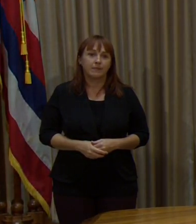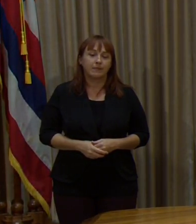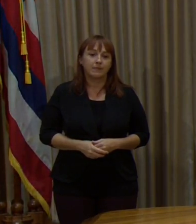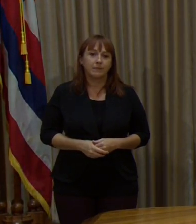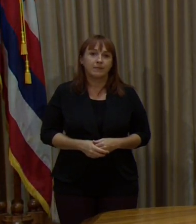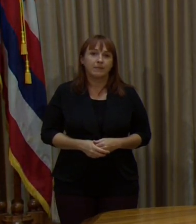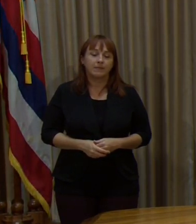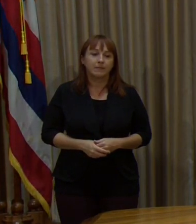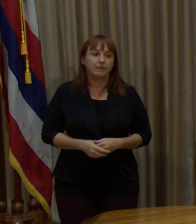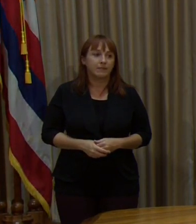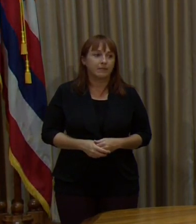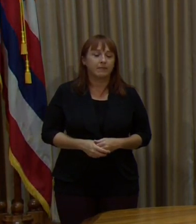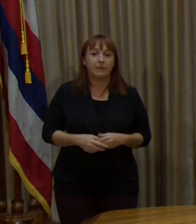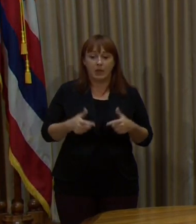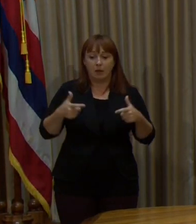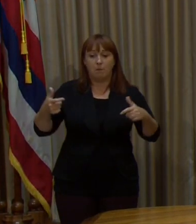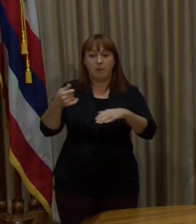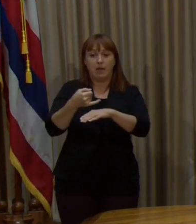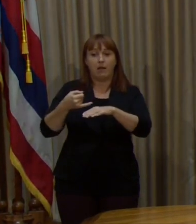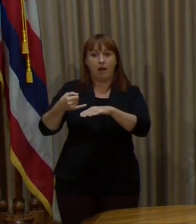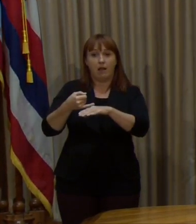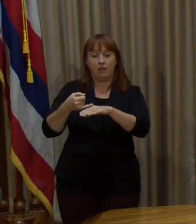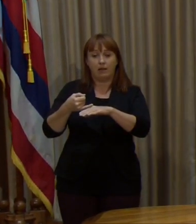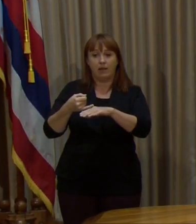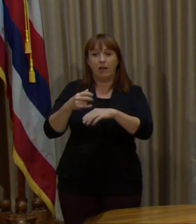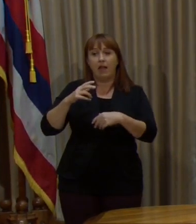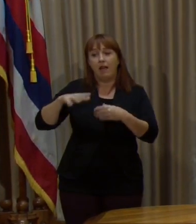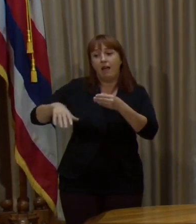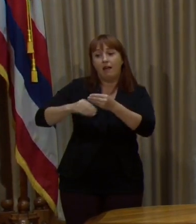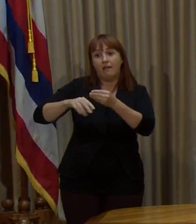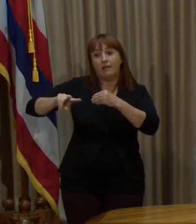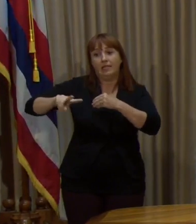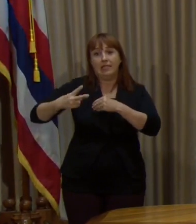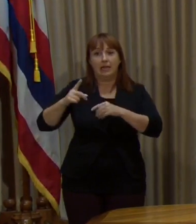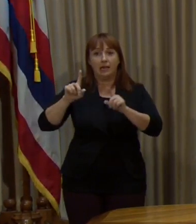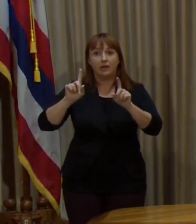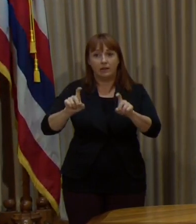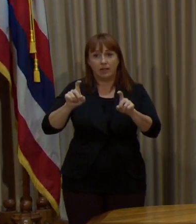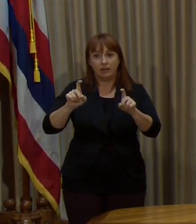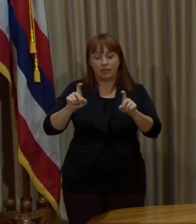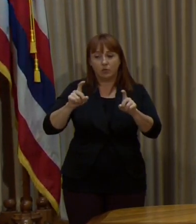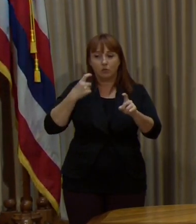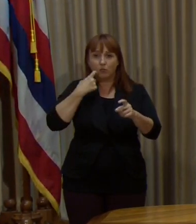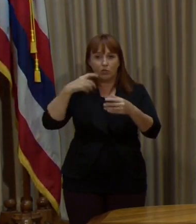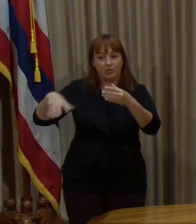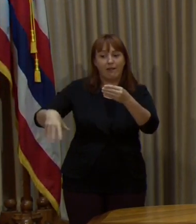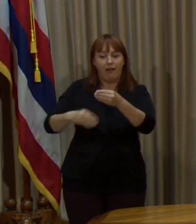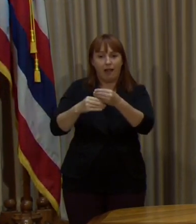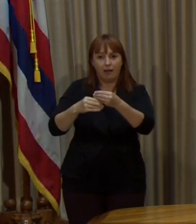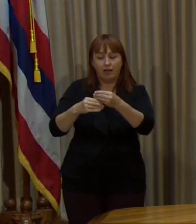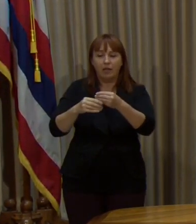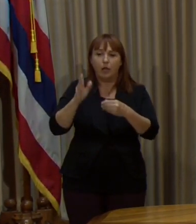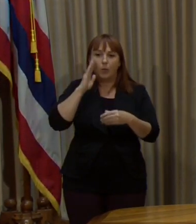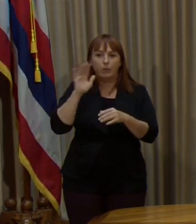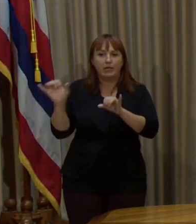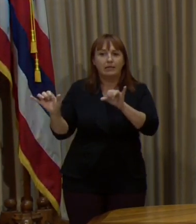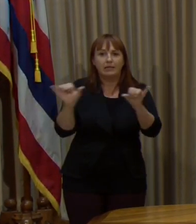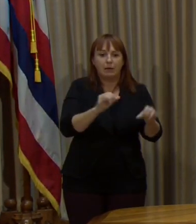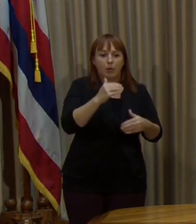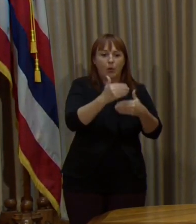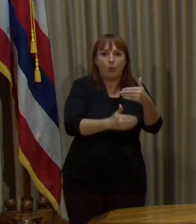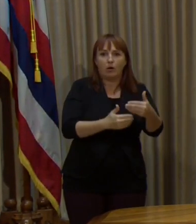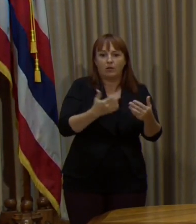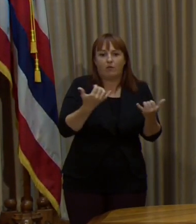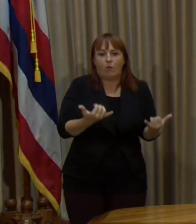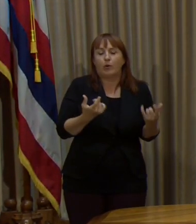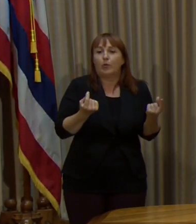I'll just say from the big on, you know, with the secondary testing that we've been doing, they'll be very similar to what we've already